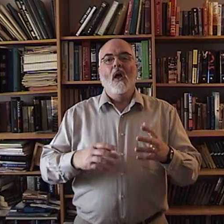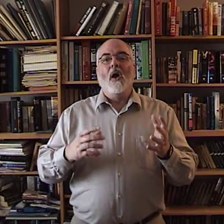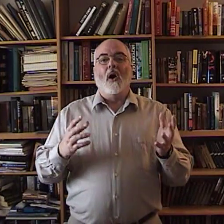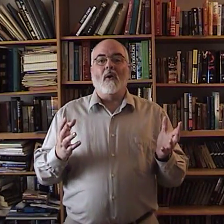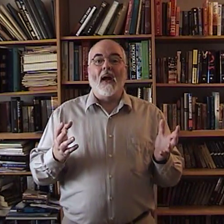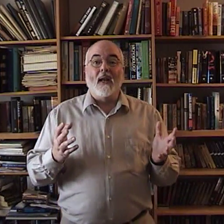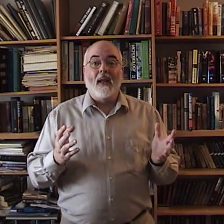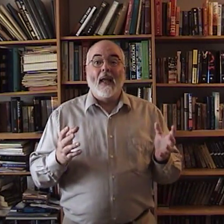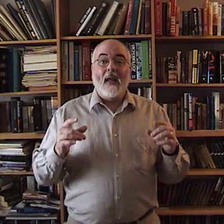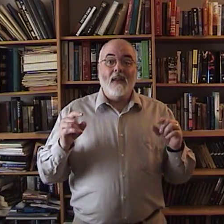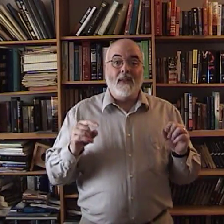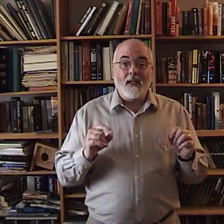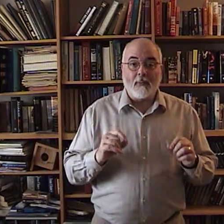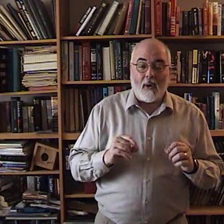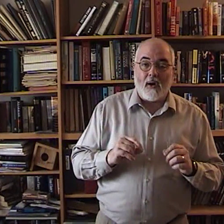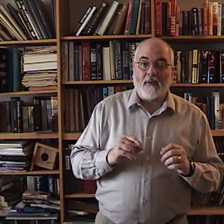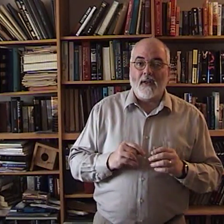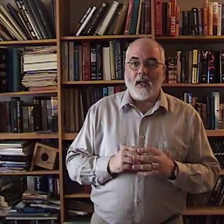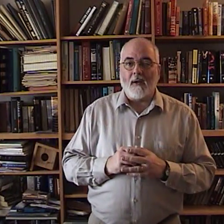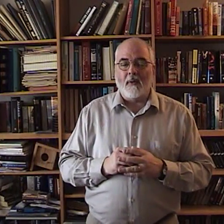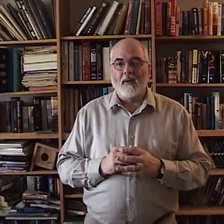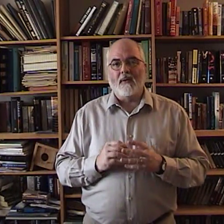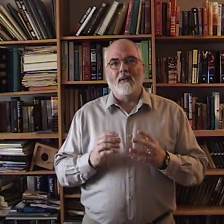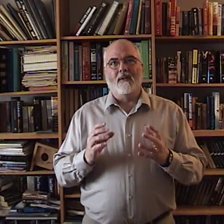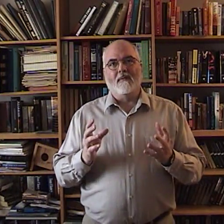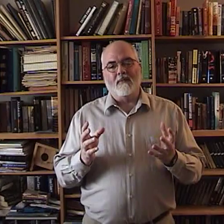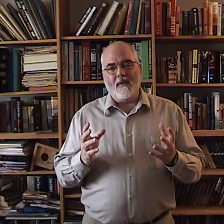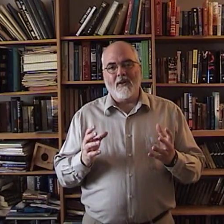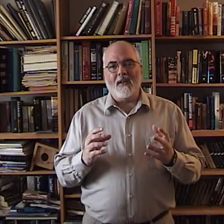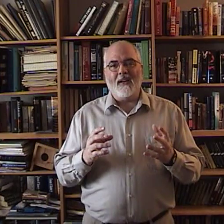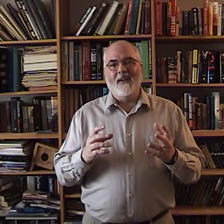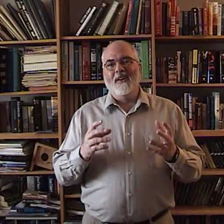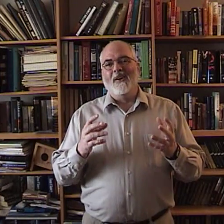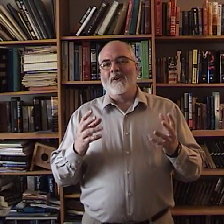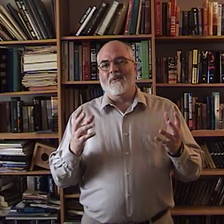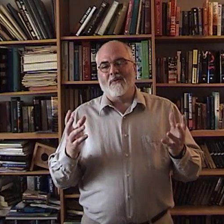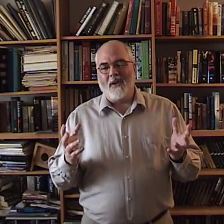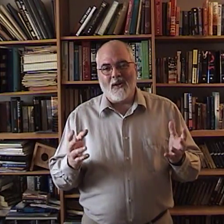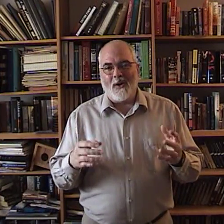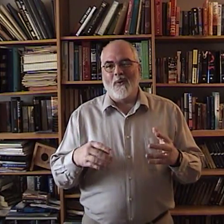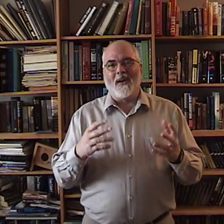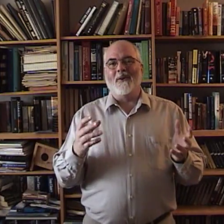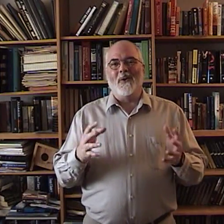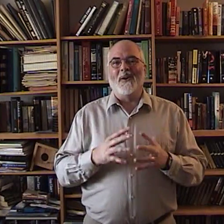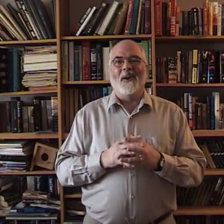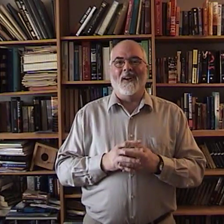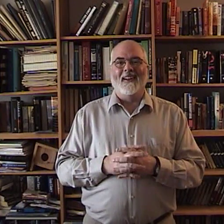All right, in this part of the tape, DVD, video, whatever you want to call it,